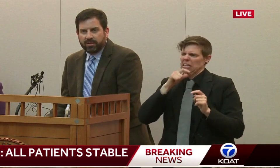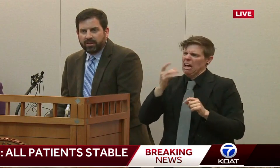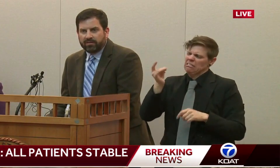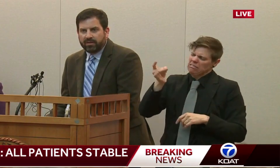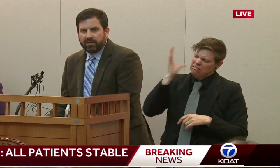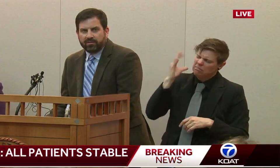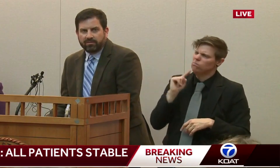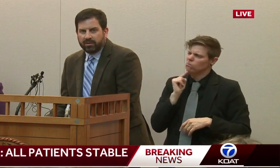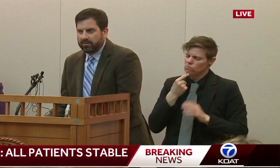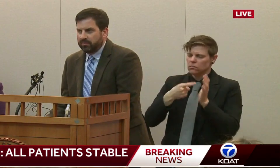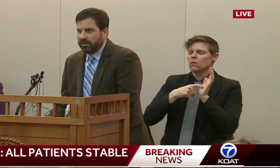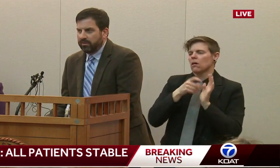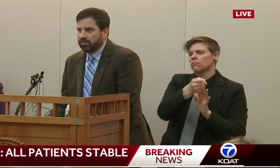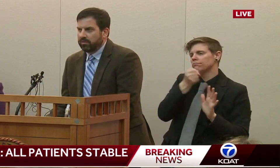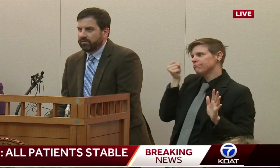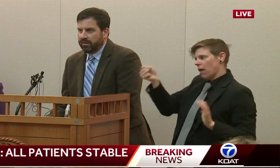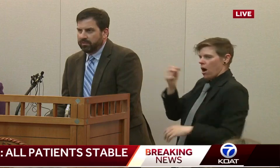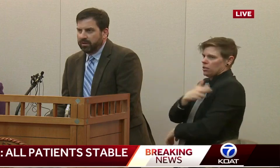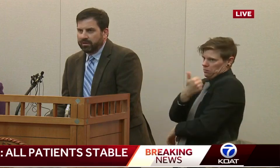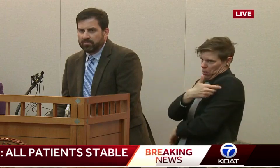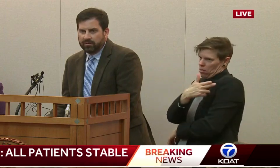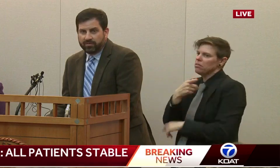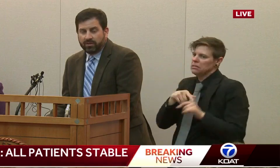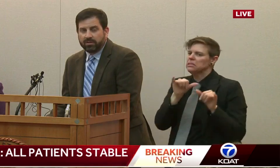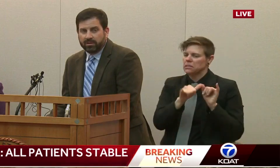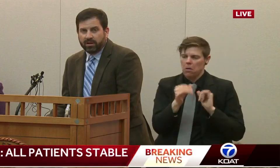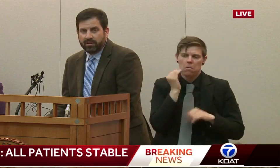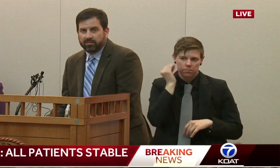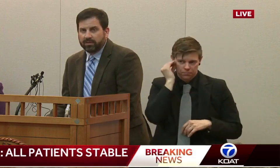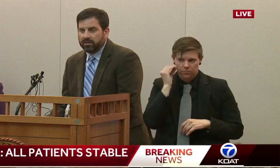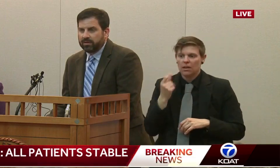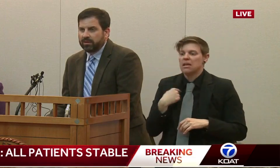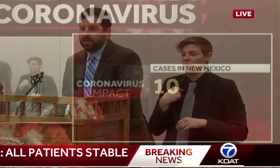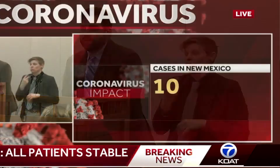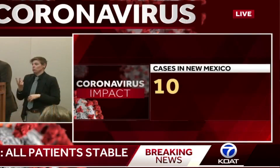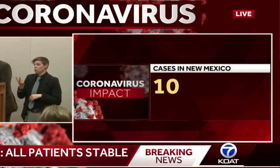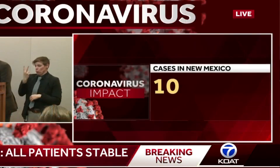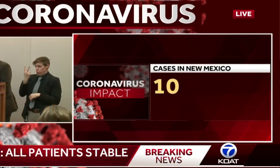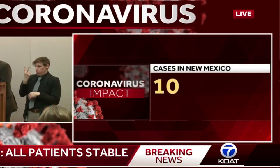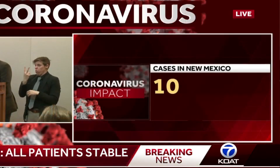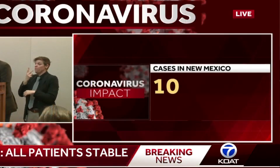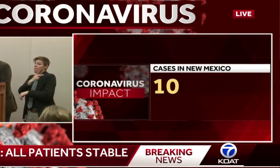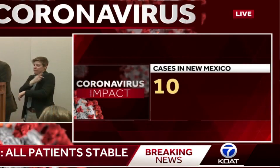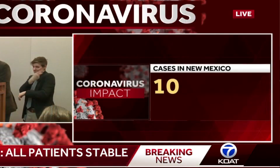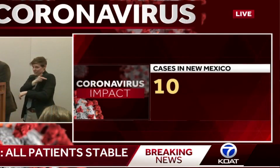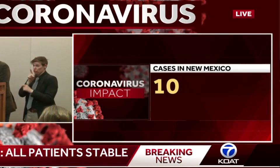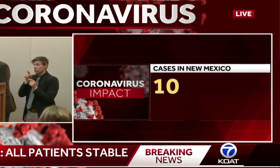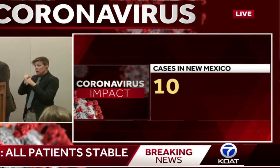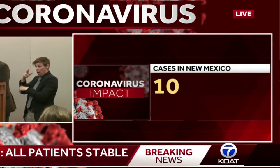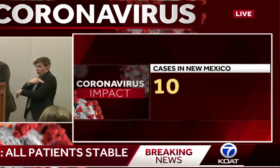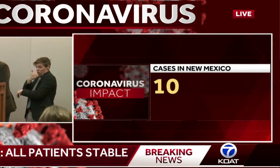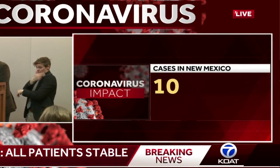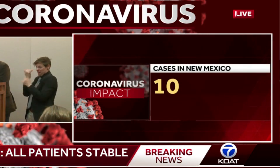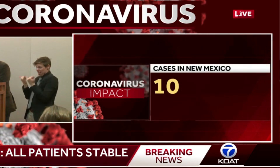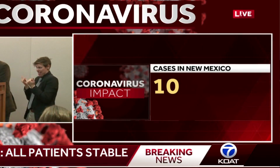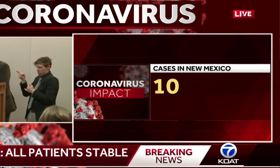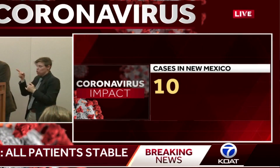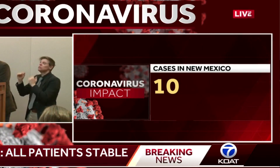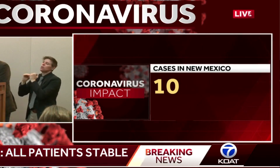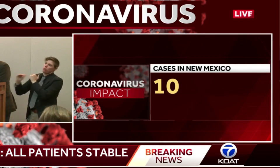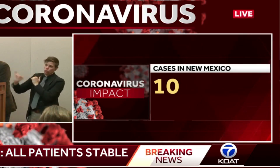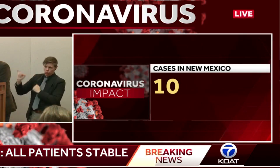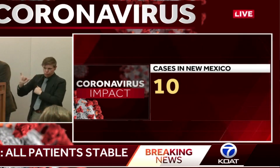that are hospitalized, as of yesterday, were stable in the hospital. I don't have a complete update from this morning,